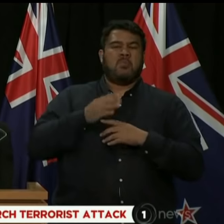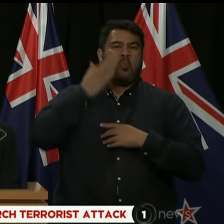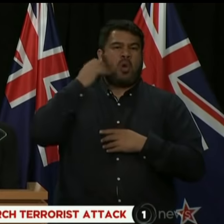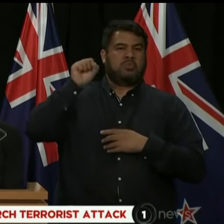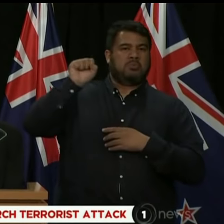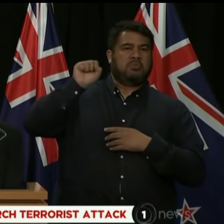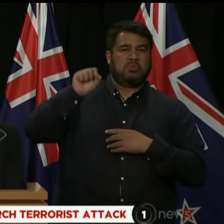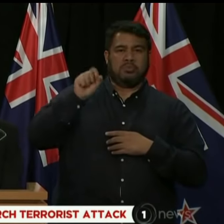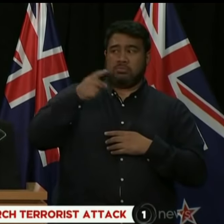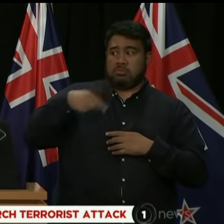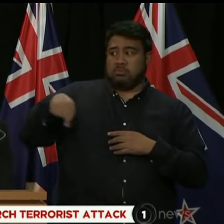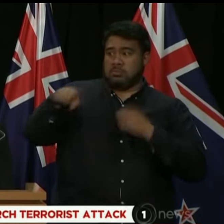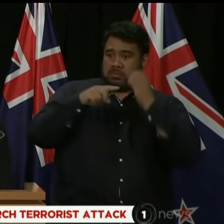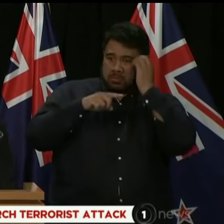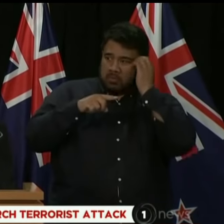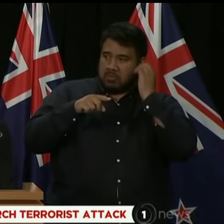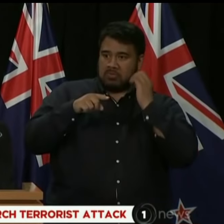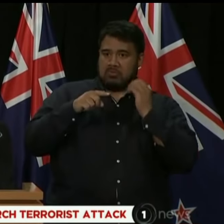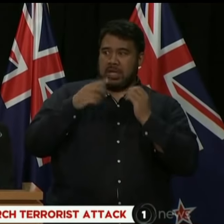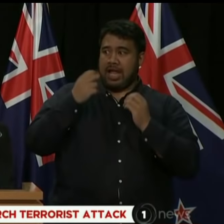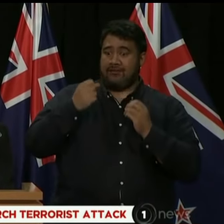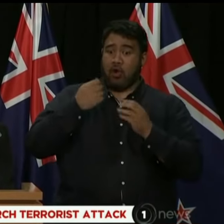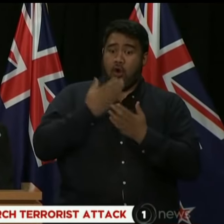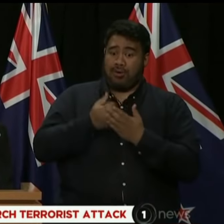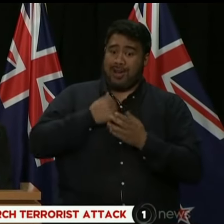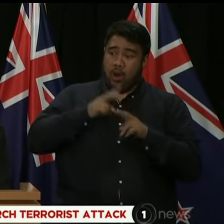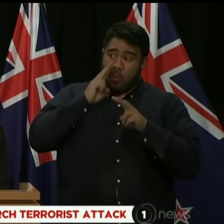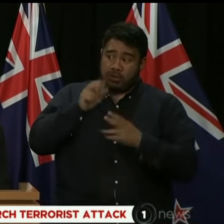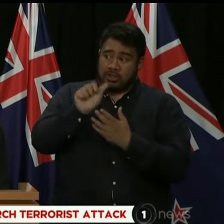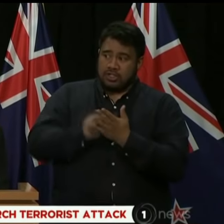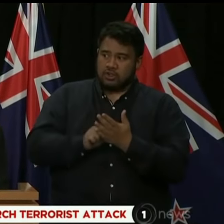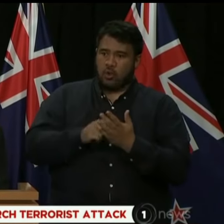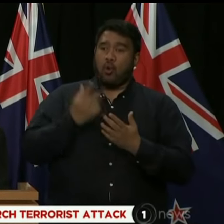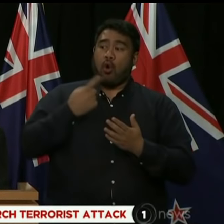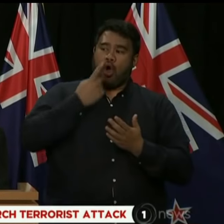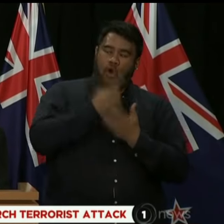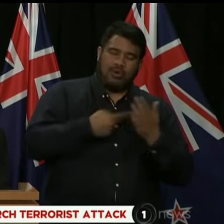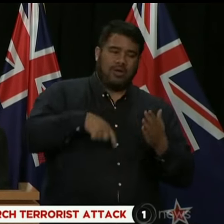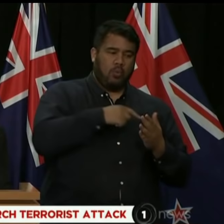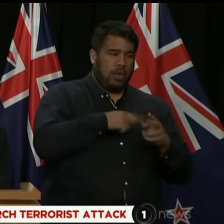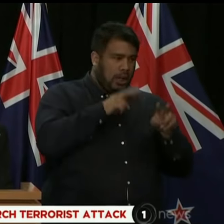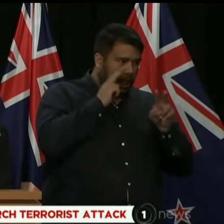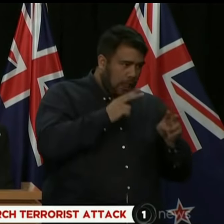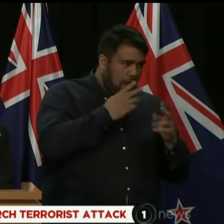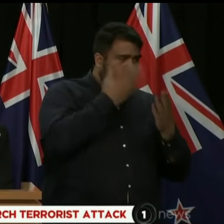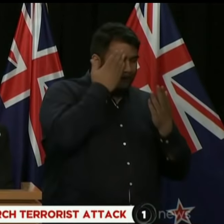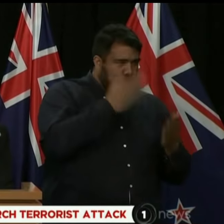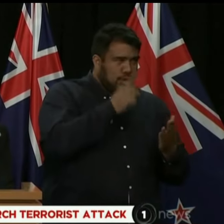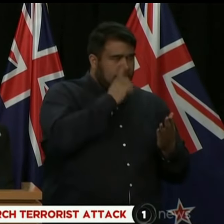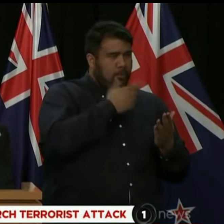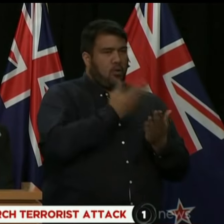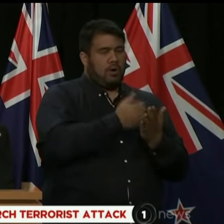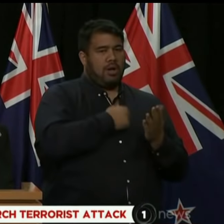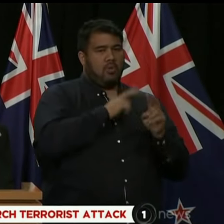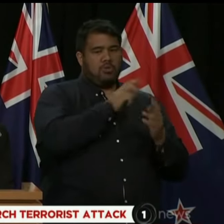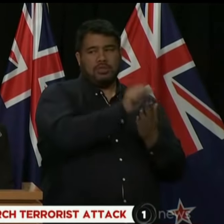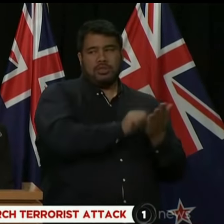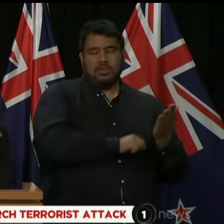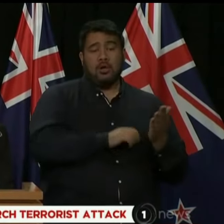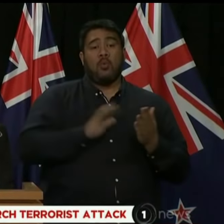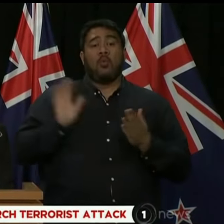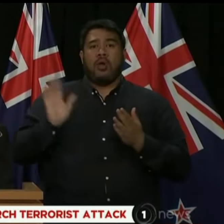focused on Islamic extremists? As I've said, that given the rise of extremist views